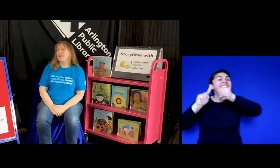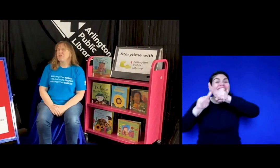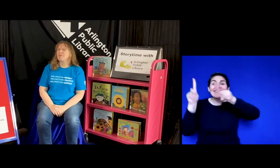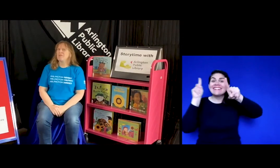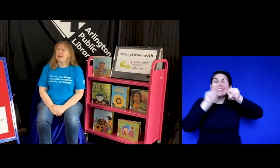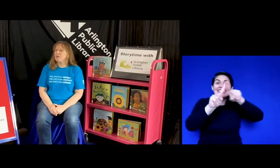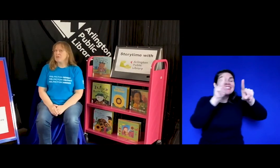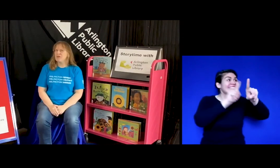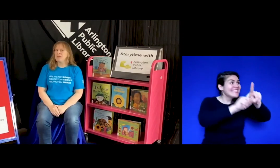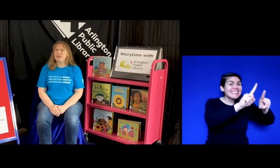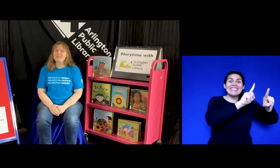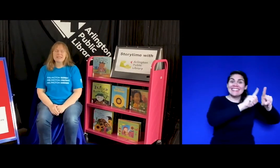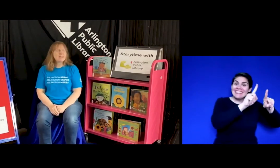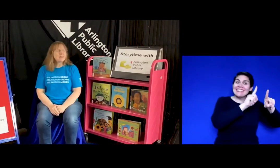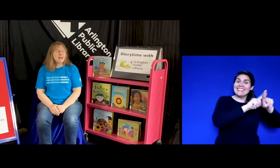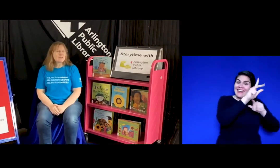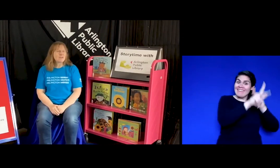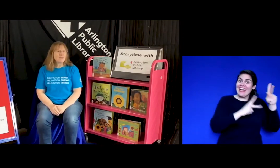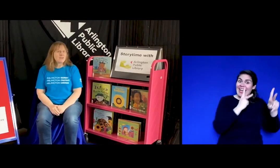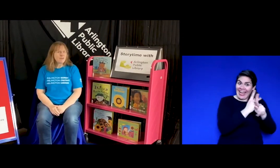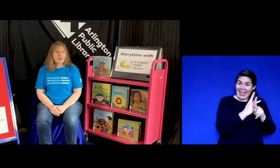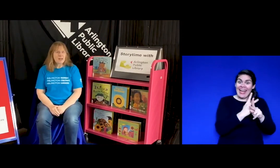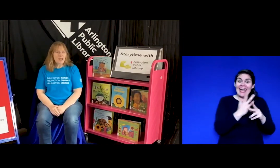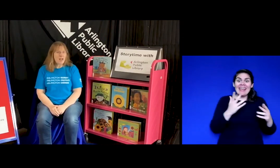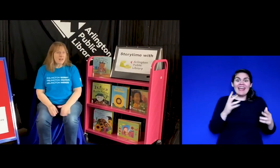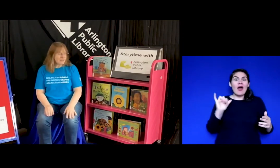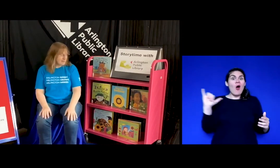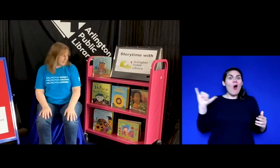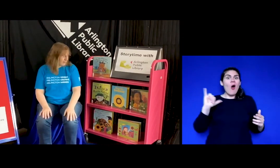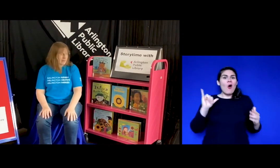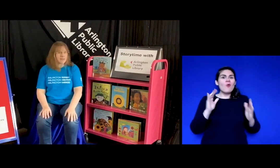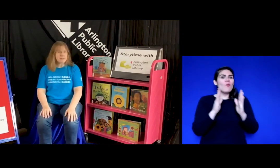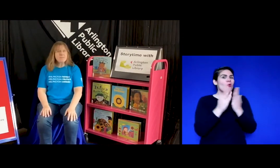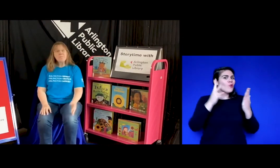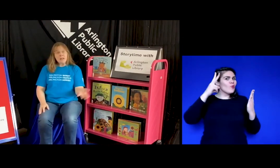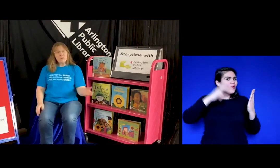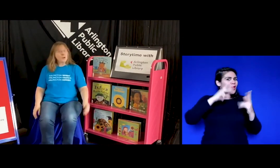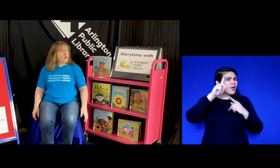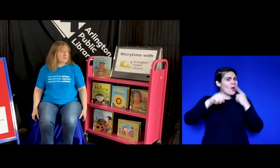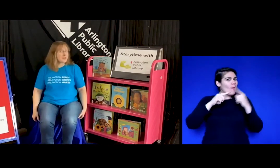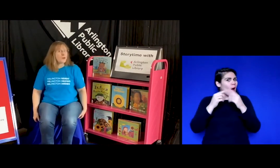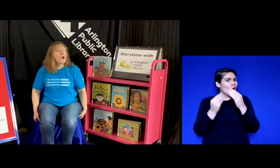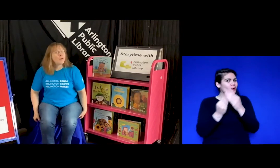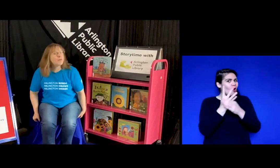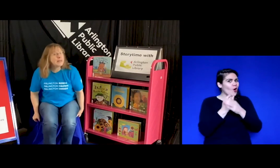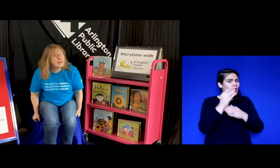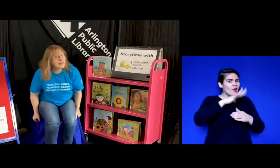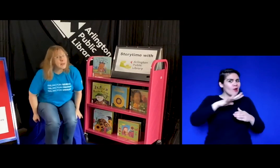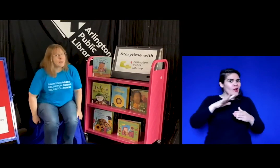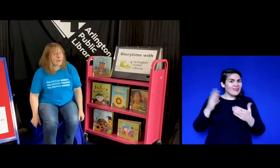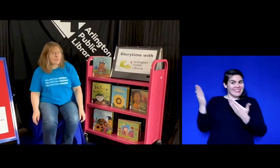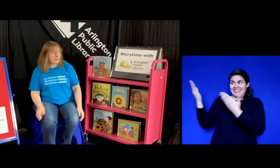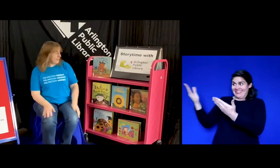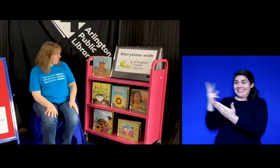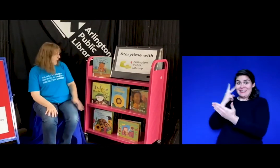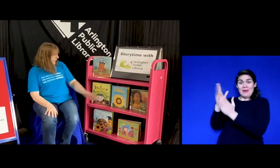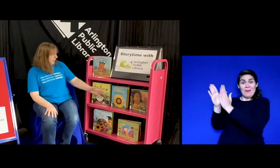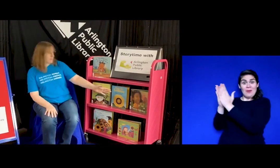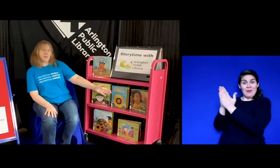around you you can see lots of different kinds of things you can also read about them i have some